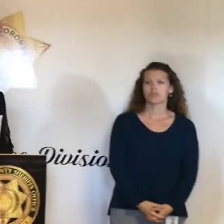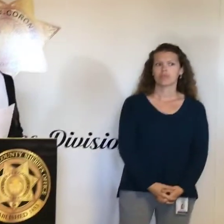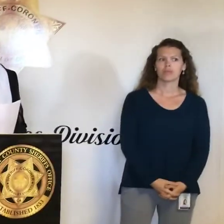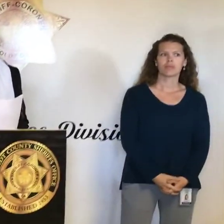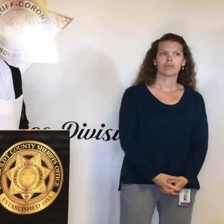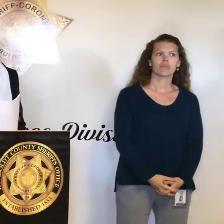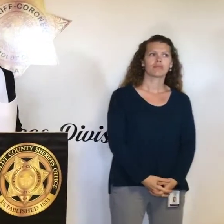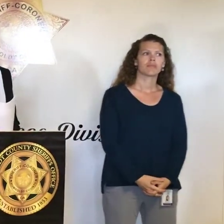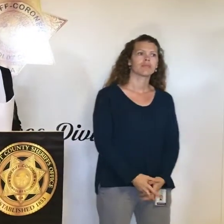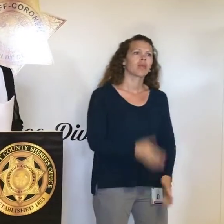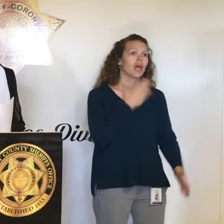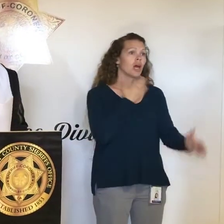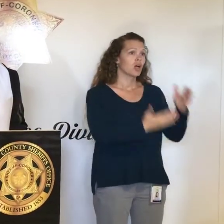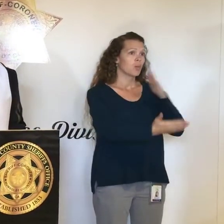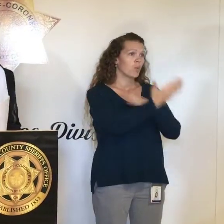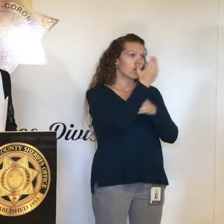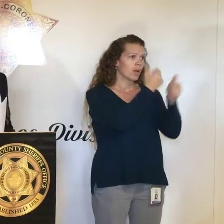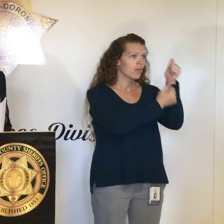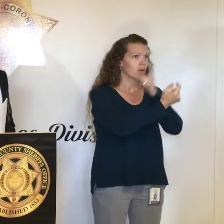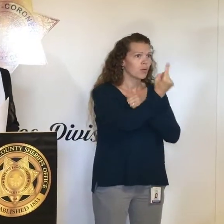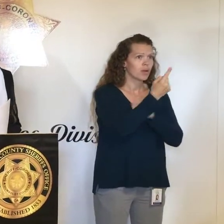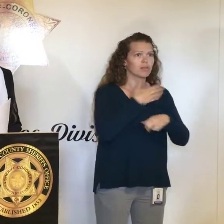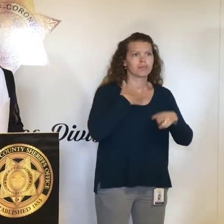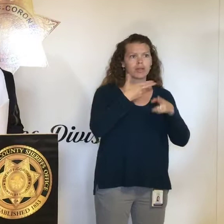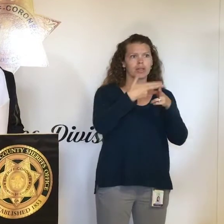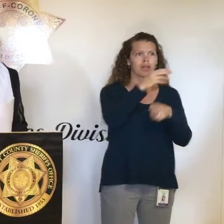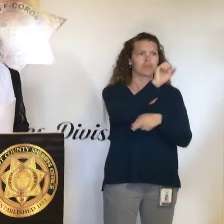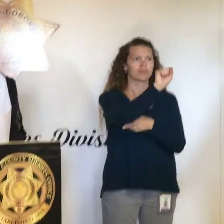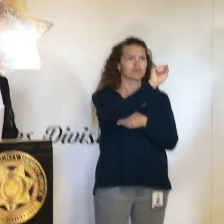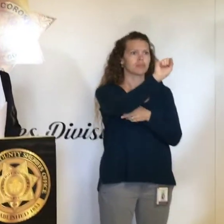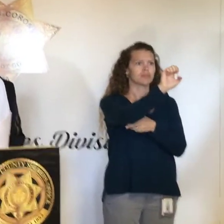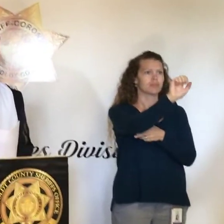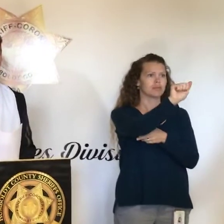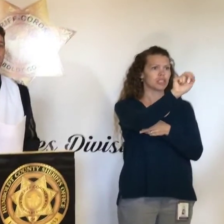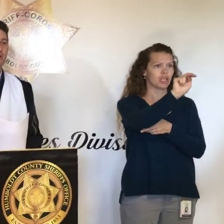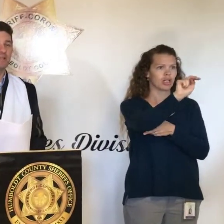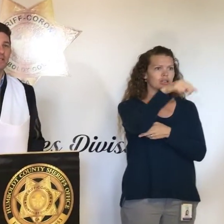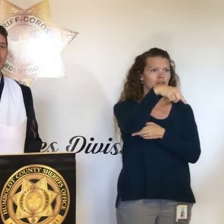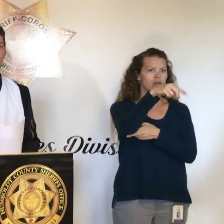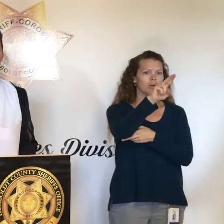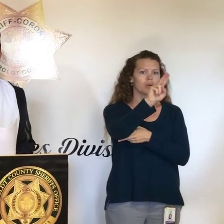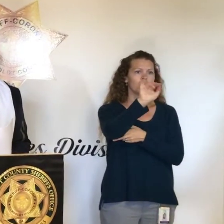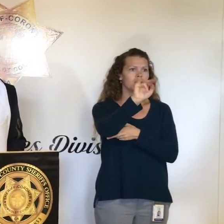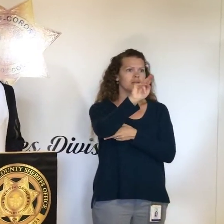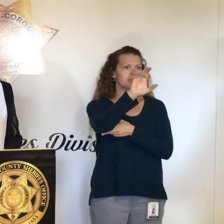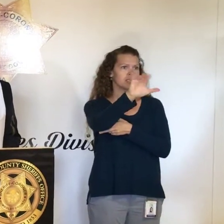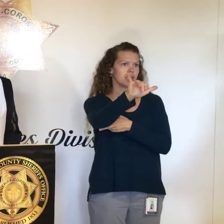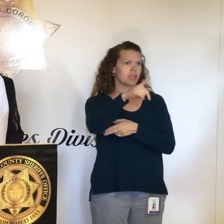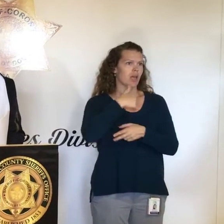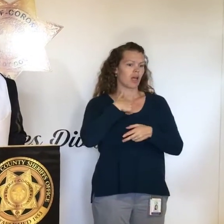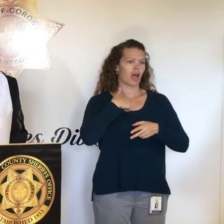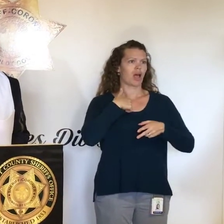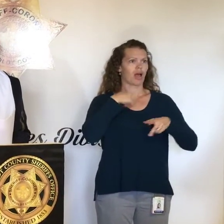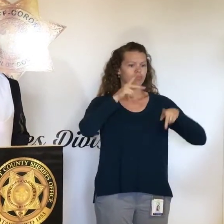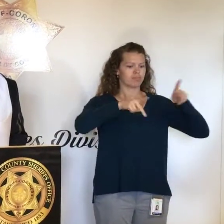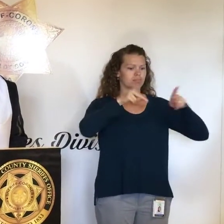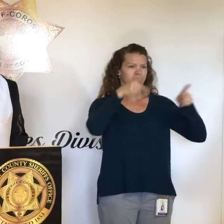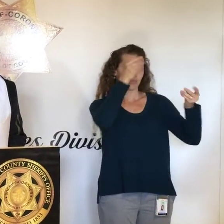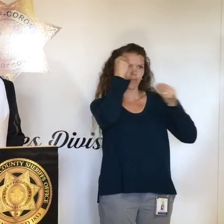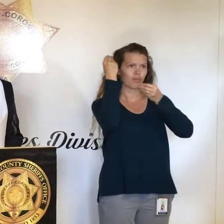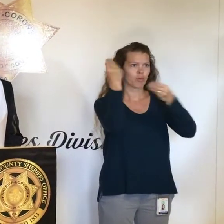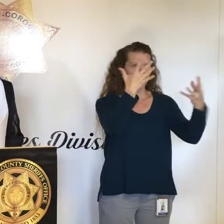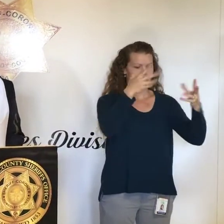Good morning, everybody. My name is Sean Quincy. I am the Public Information Officer for this event. To be clear, this is the